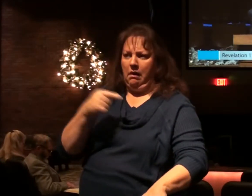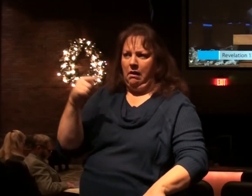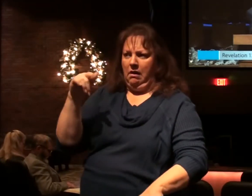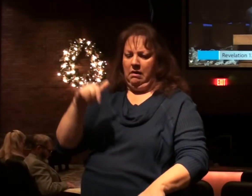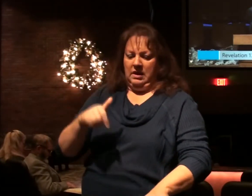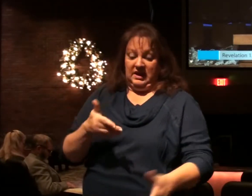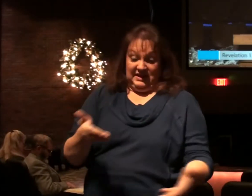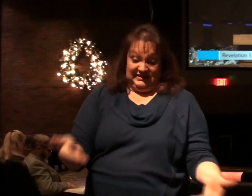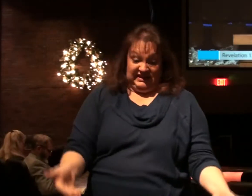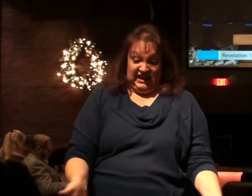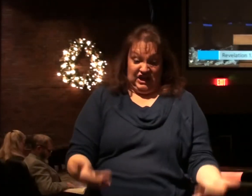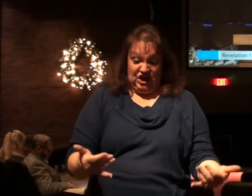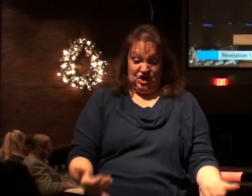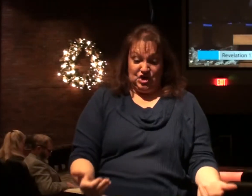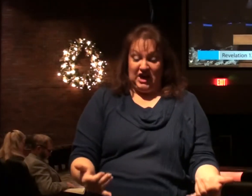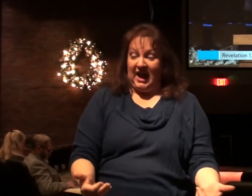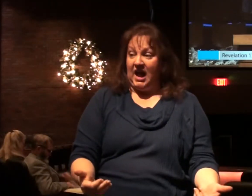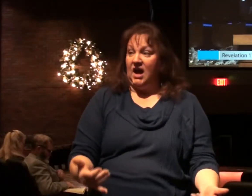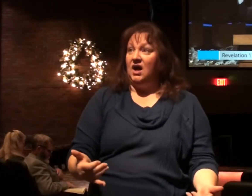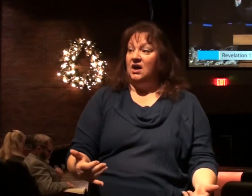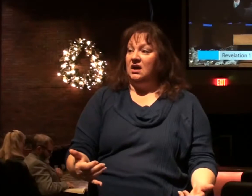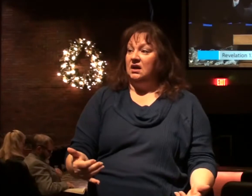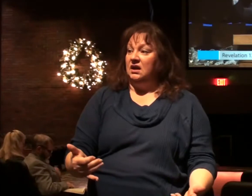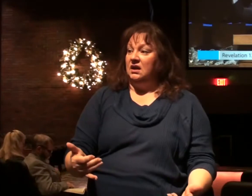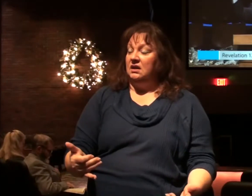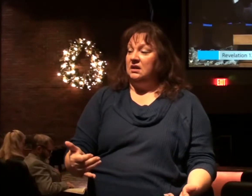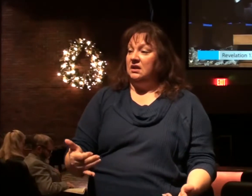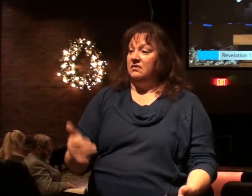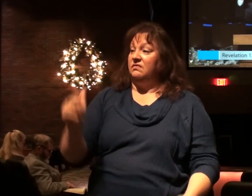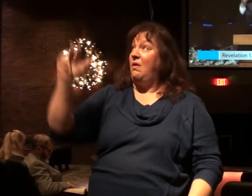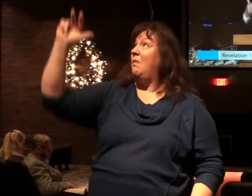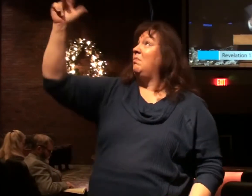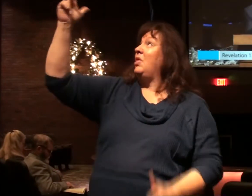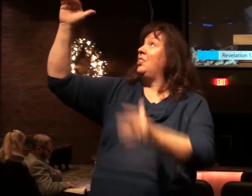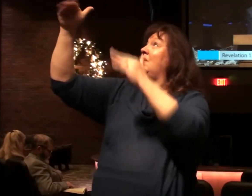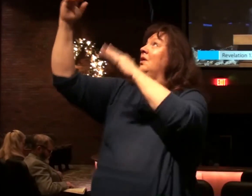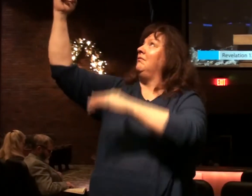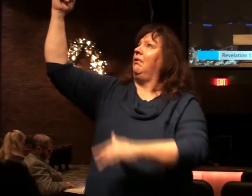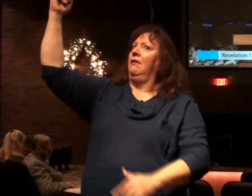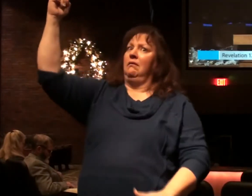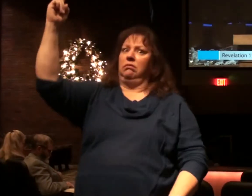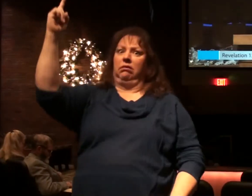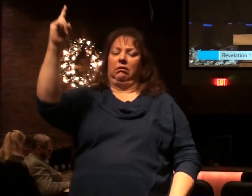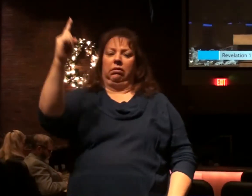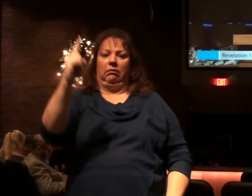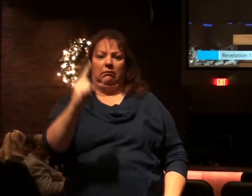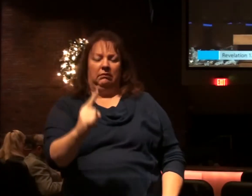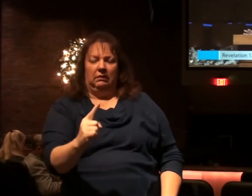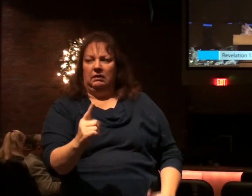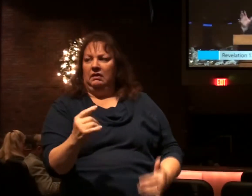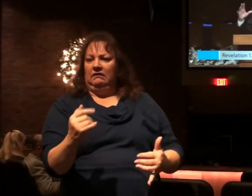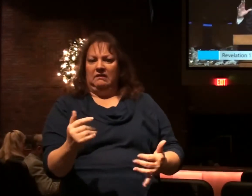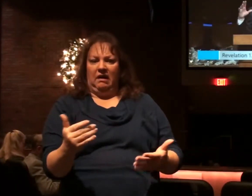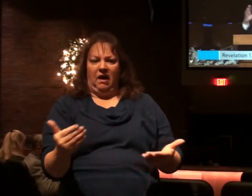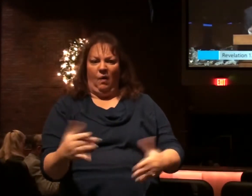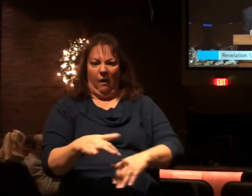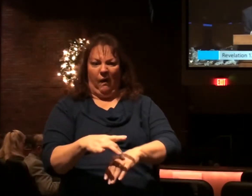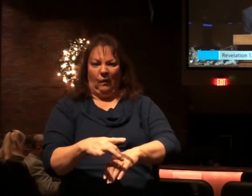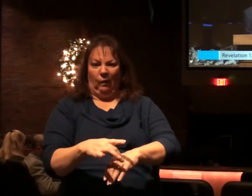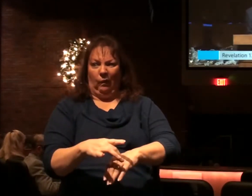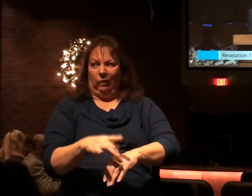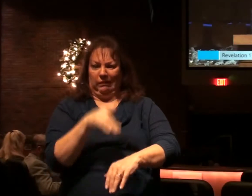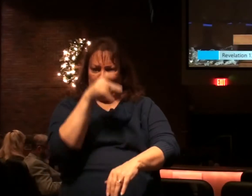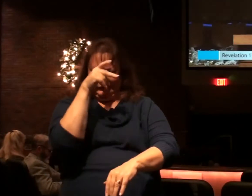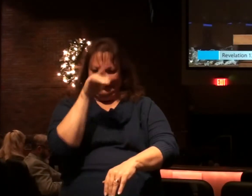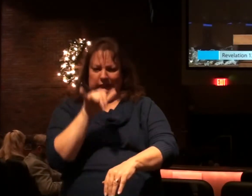down to you. You say, he's come down from what they call the third heaven through the stellar heaven. Now he's on the earth and this is where